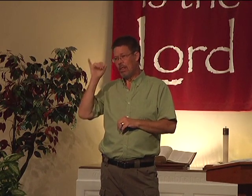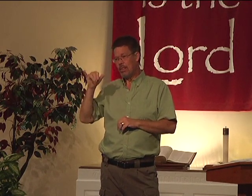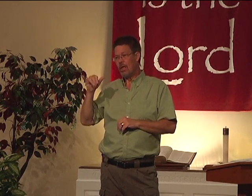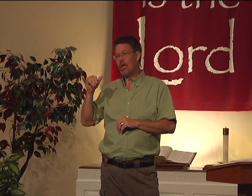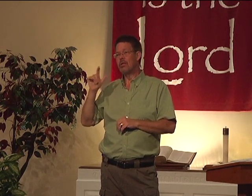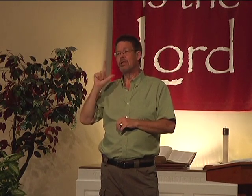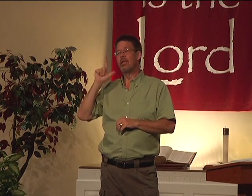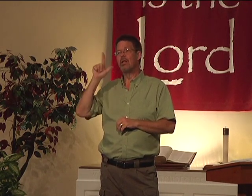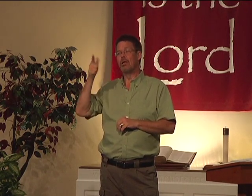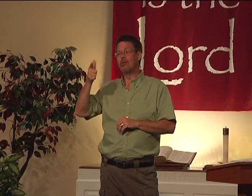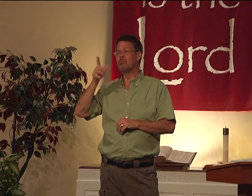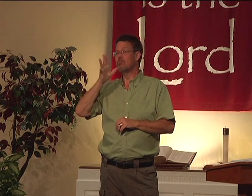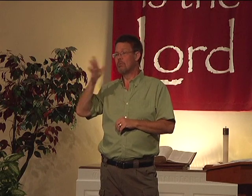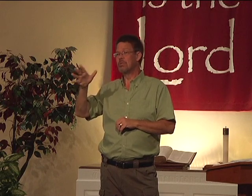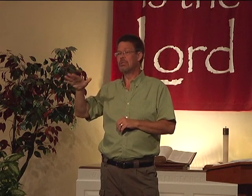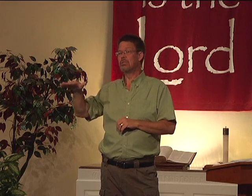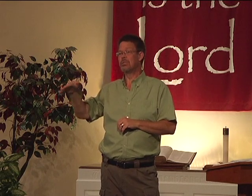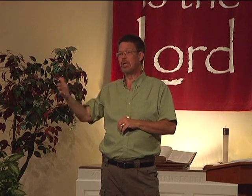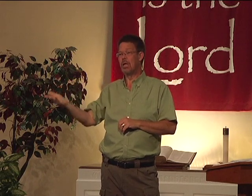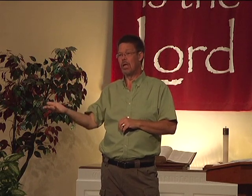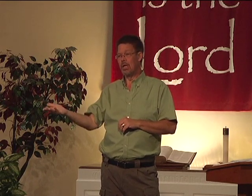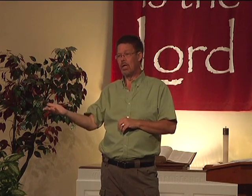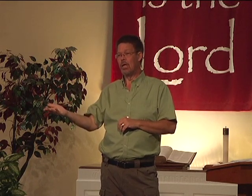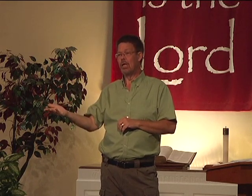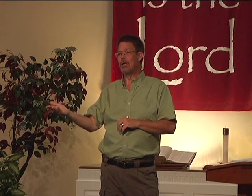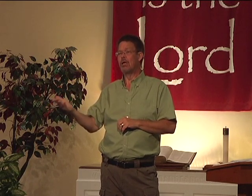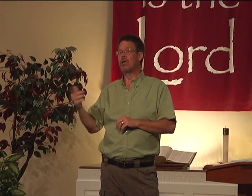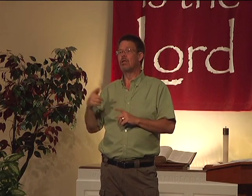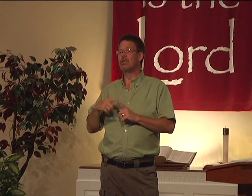And I thought about that. And later on, after she passed away,